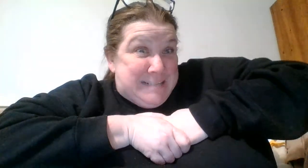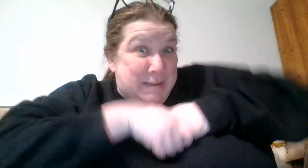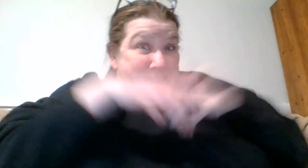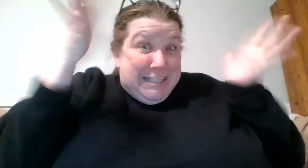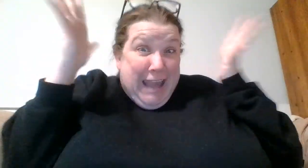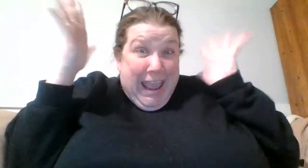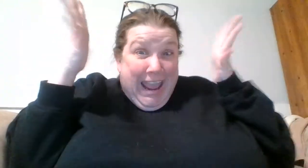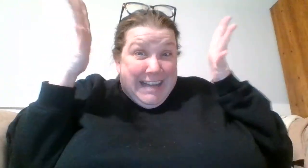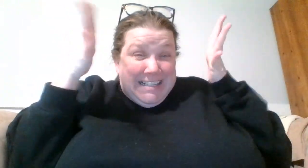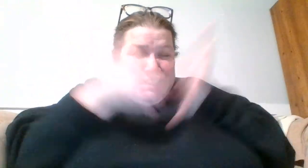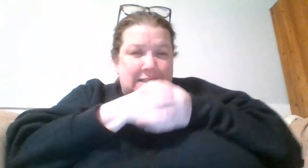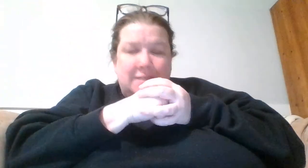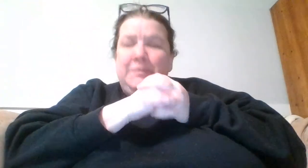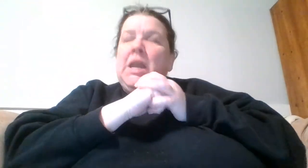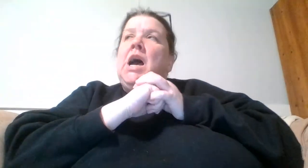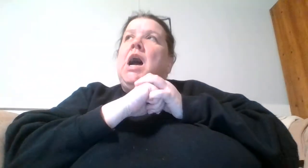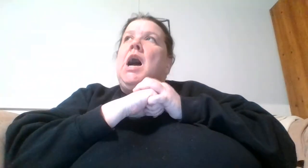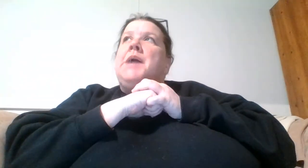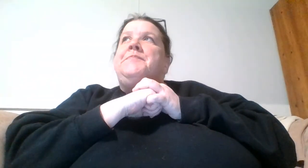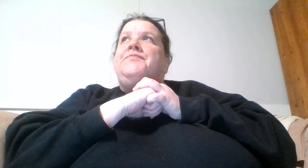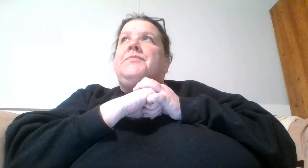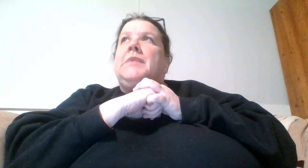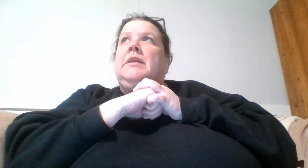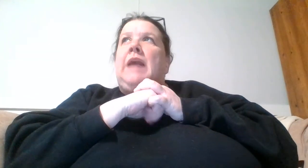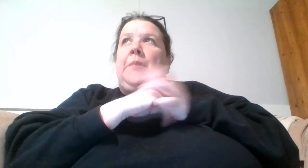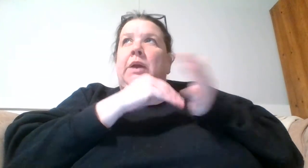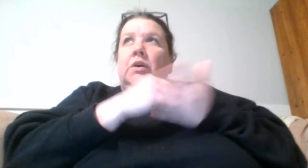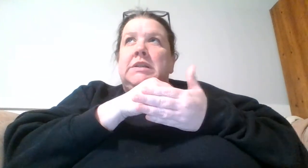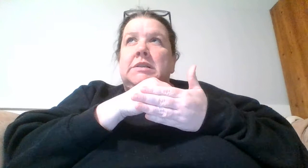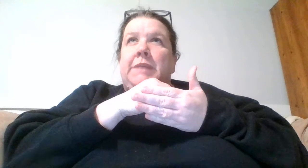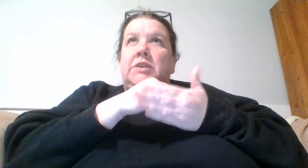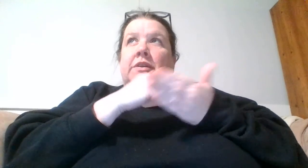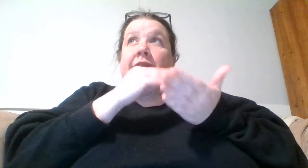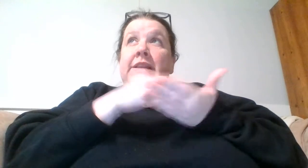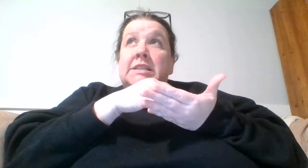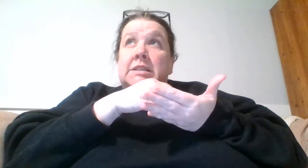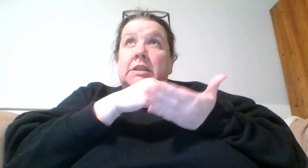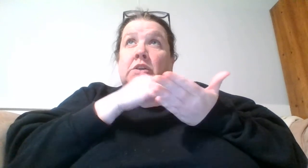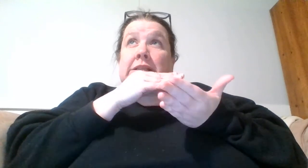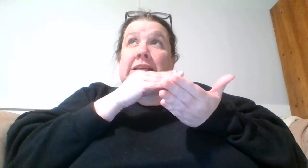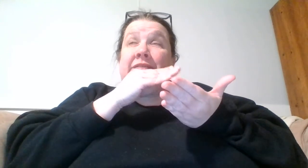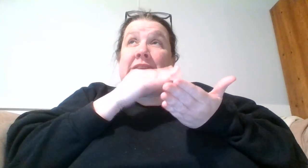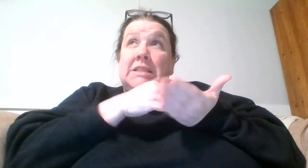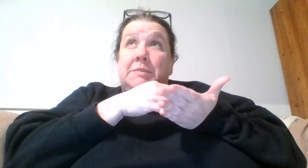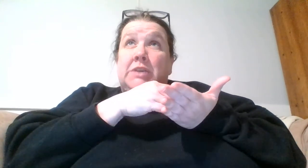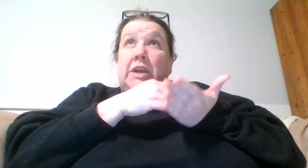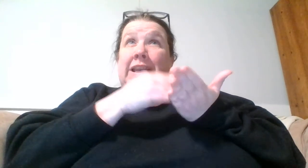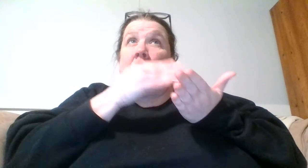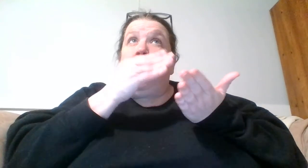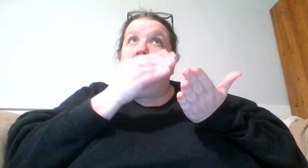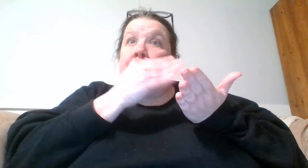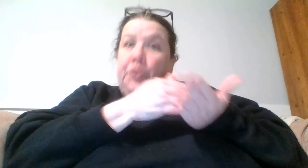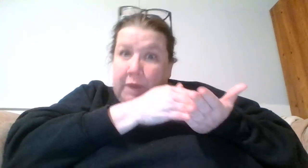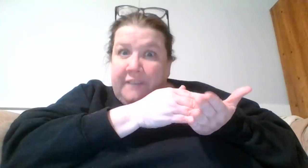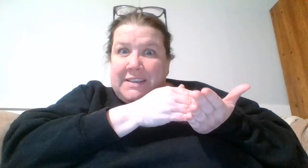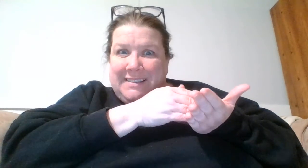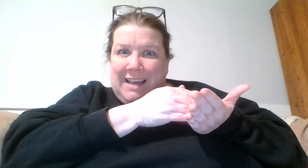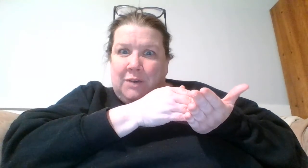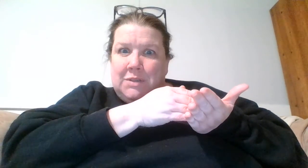because yay dean's list um now my goal is to make sure that this or to see if this semester I can get all three of us in the house